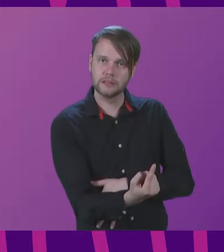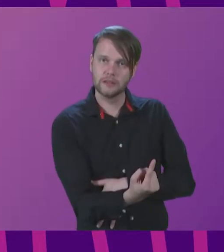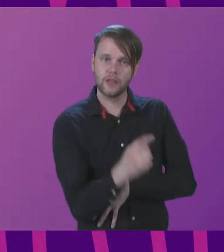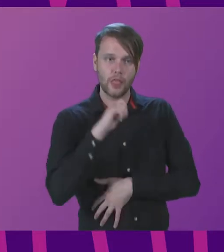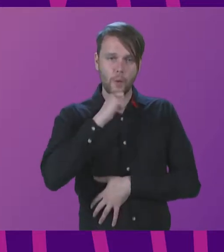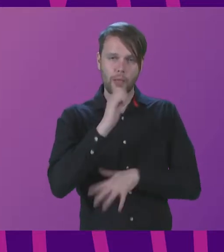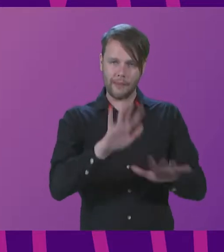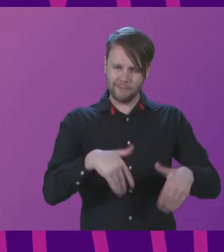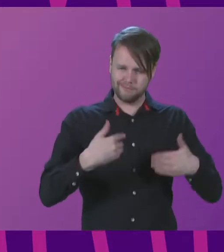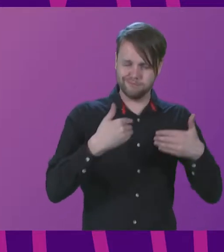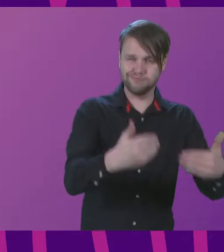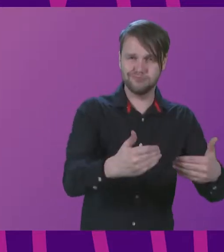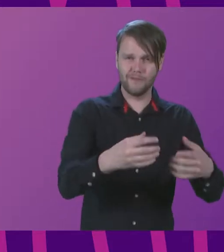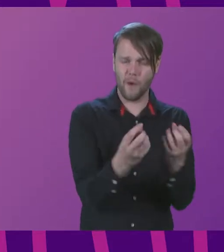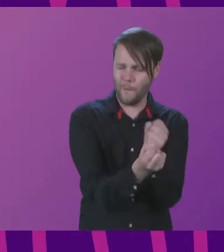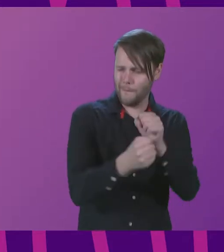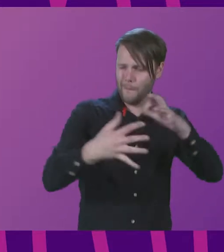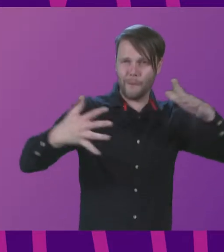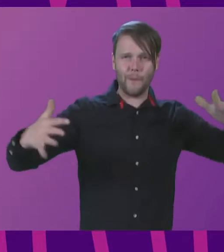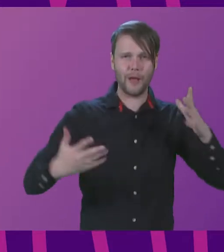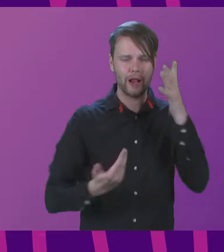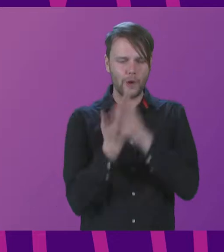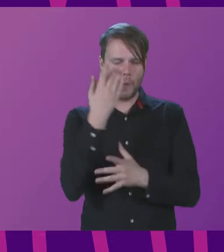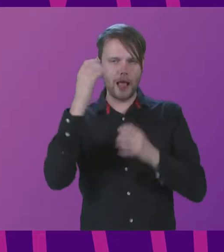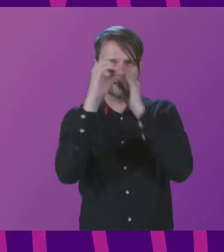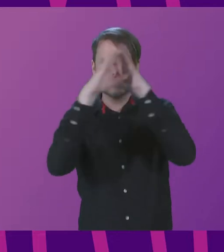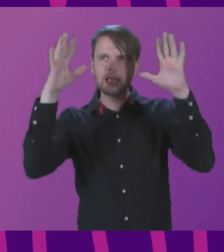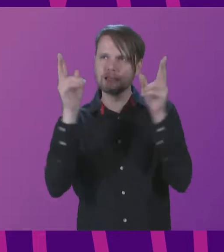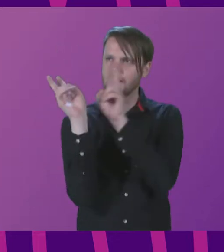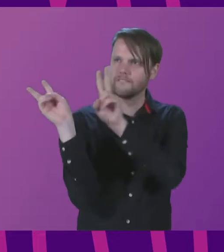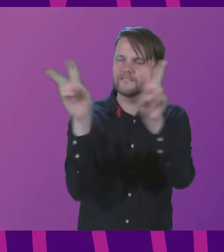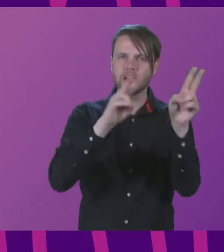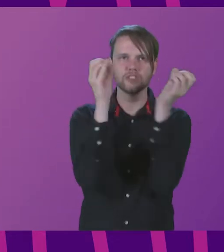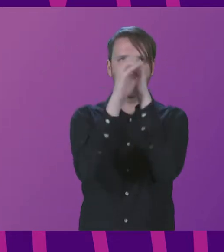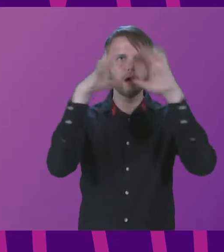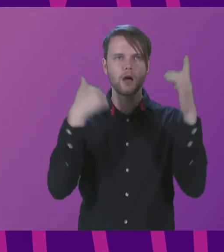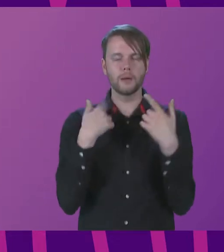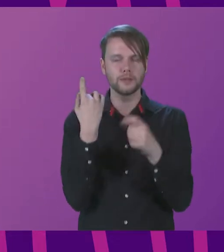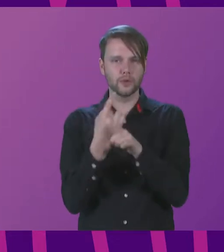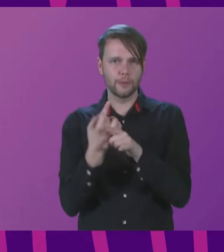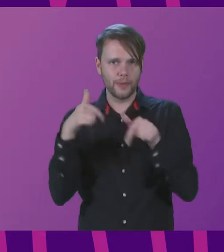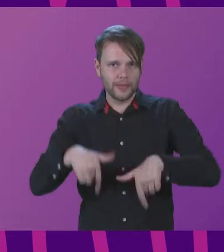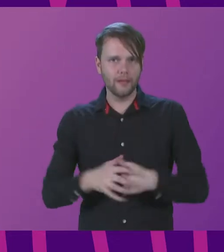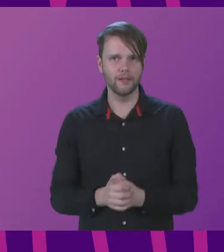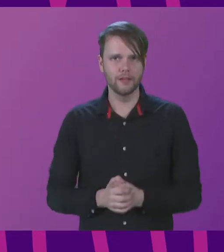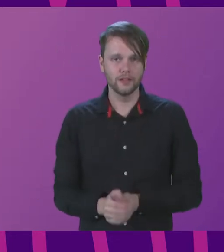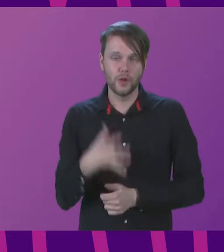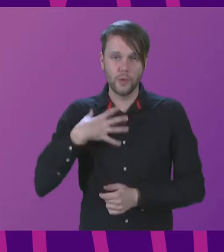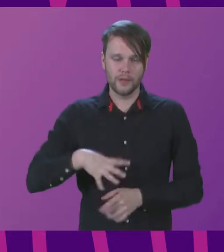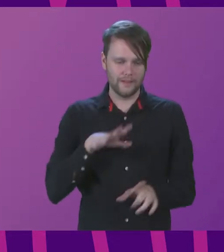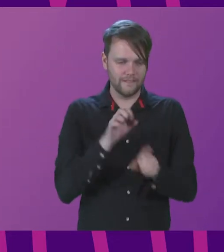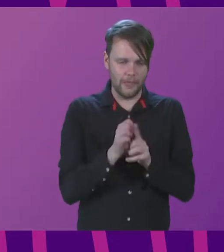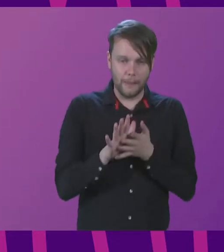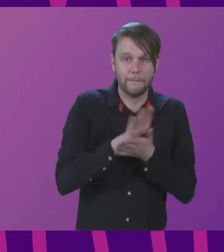to be the driver of the explosion of new ideas and visions that we've all talked about here. And we need to find the